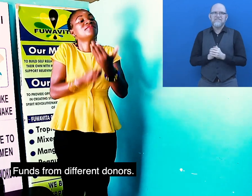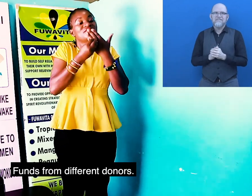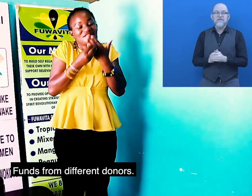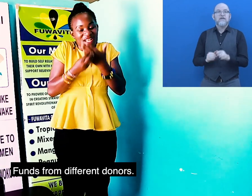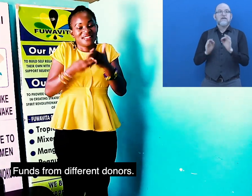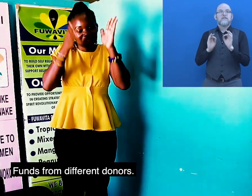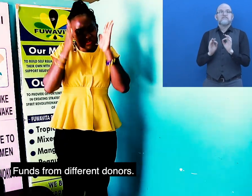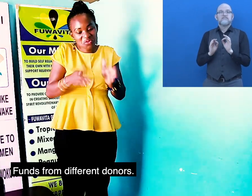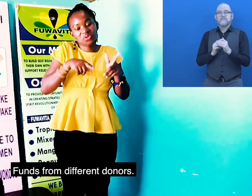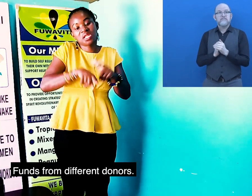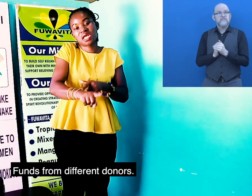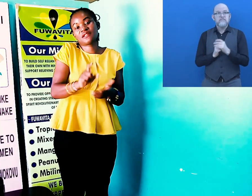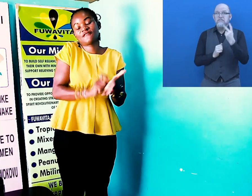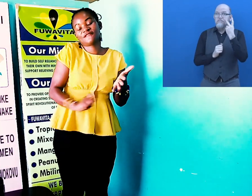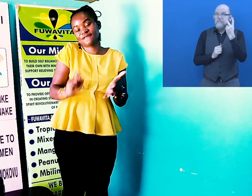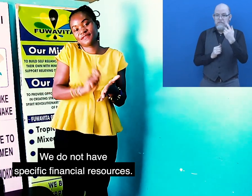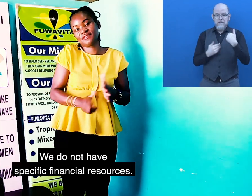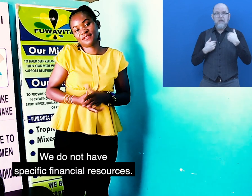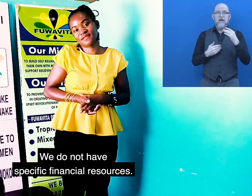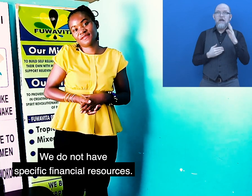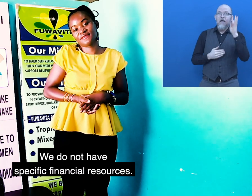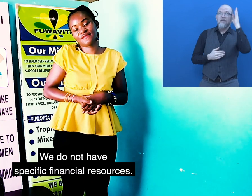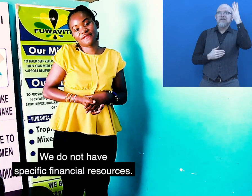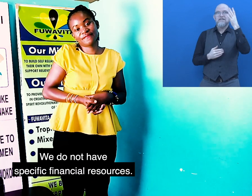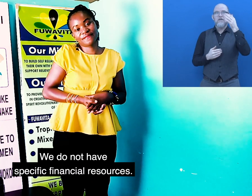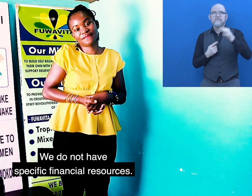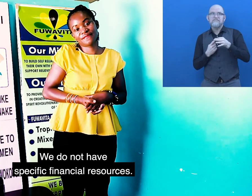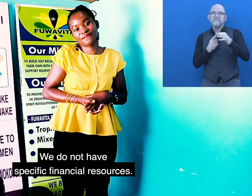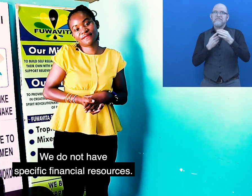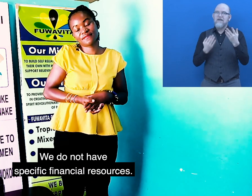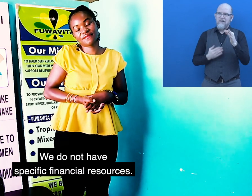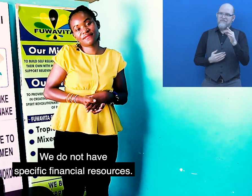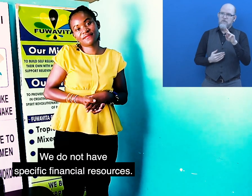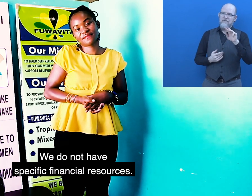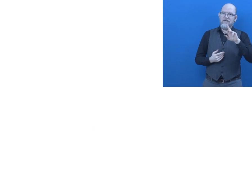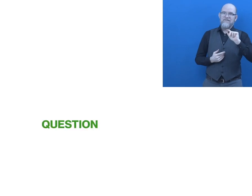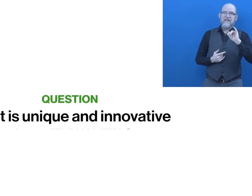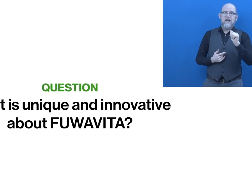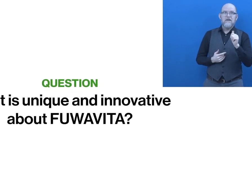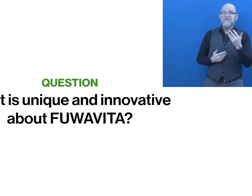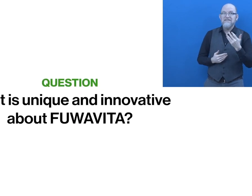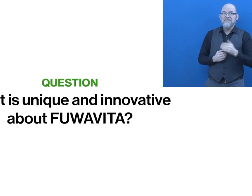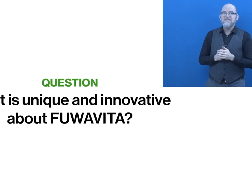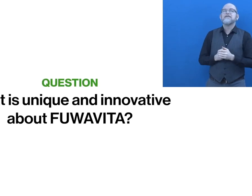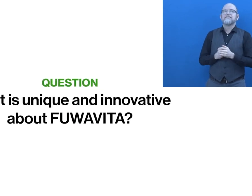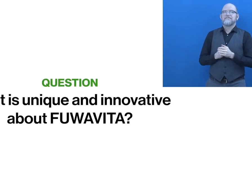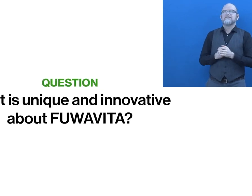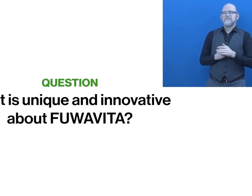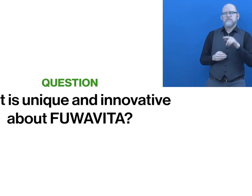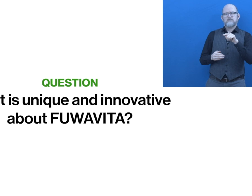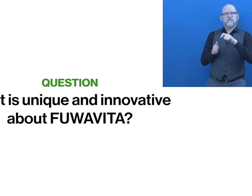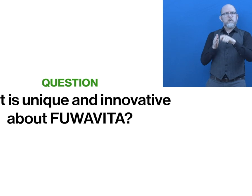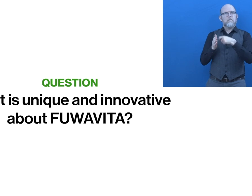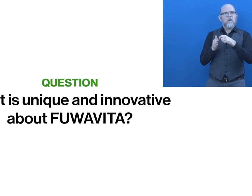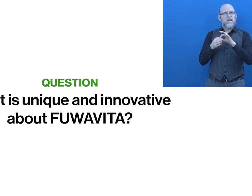Fund from different donors. We do not have specific financial resources. What is unique and innovative about